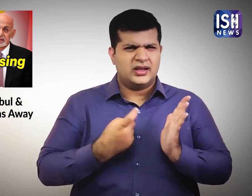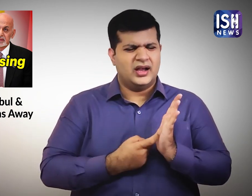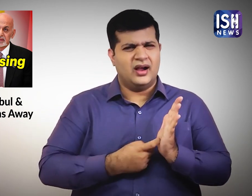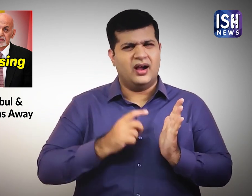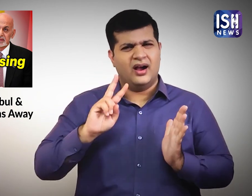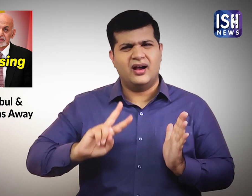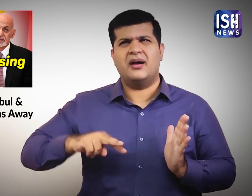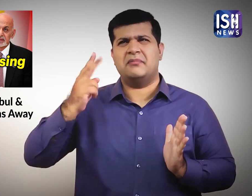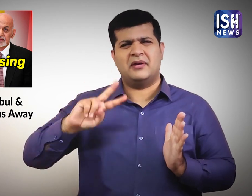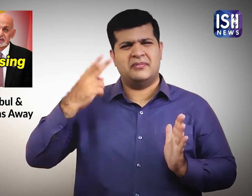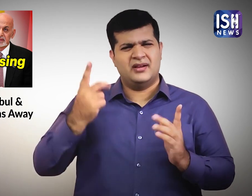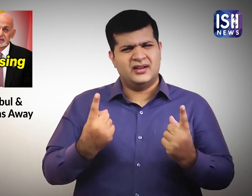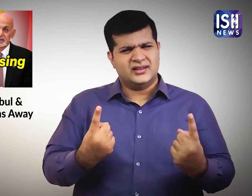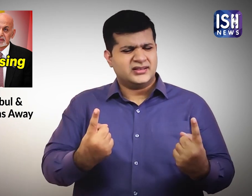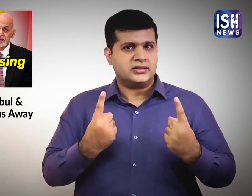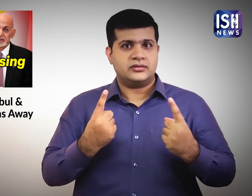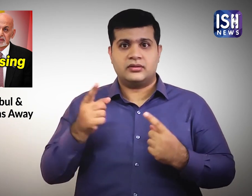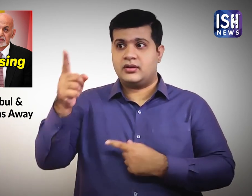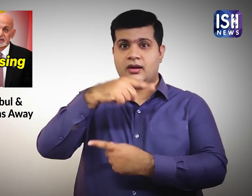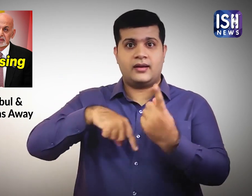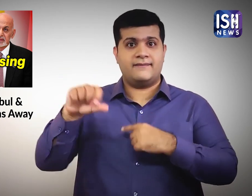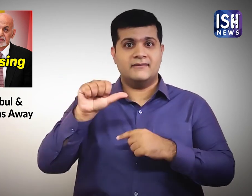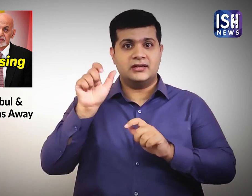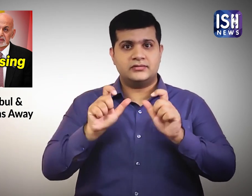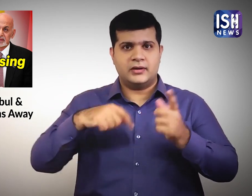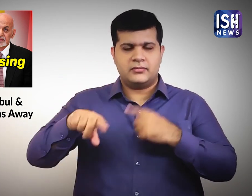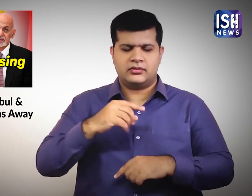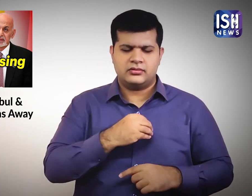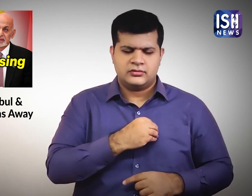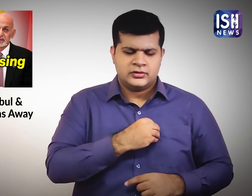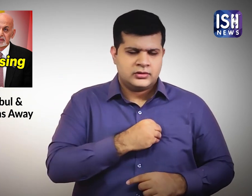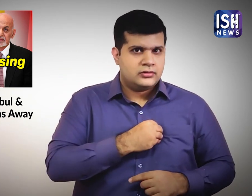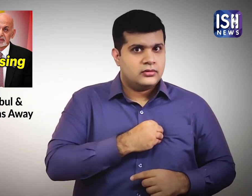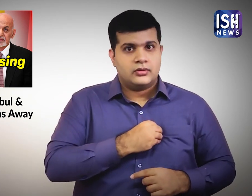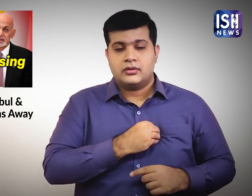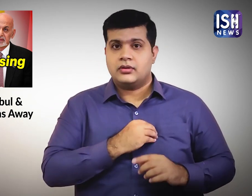The Afghan people were suffering under the extreme rules imposed by the Taliban regime.